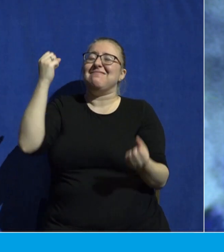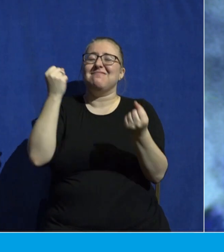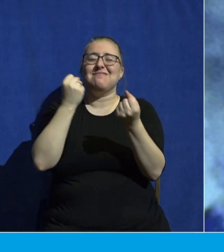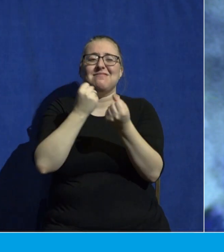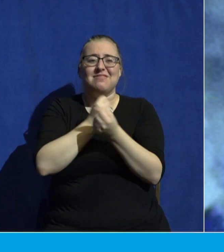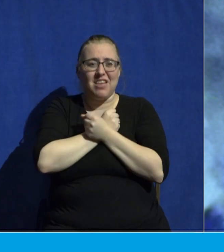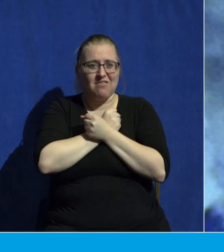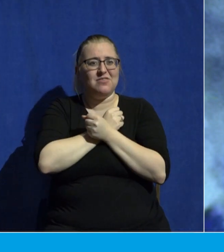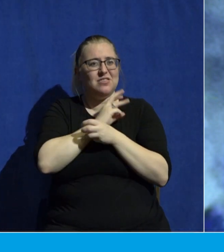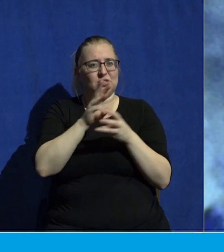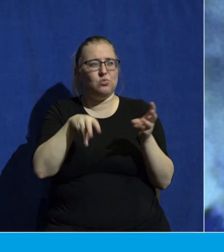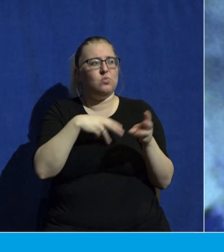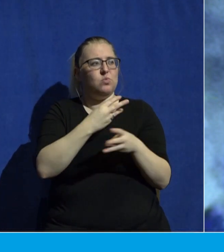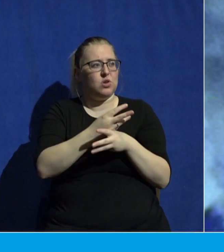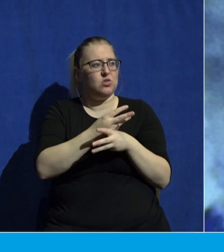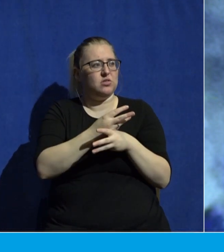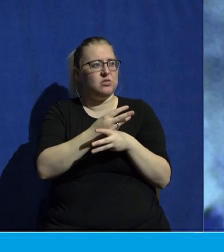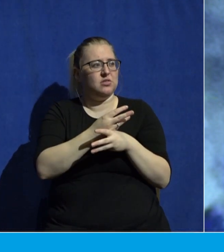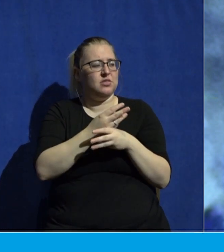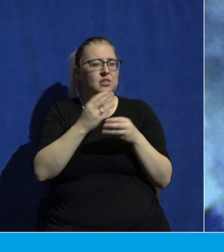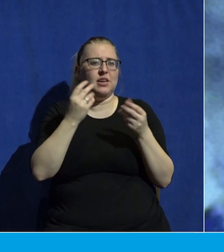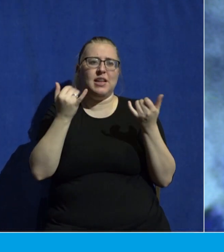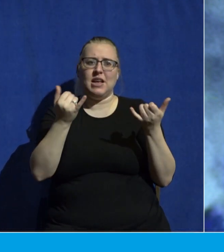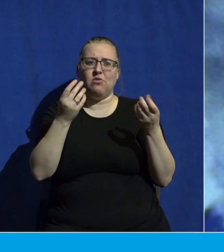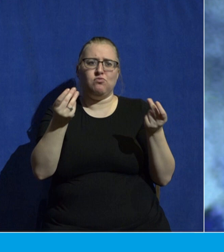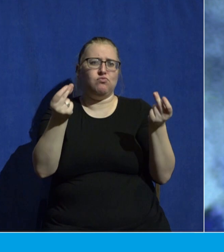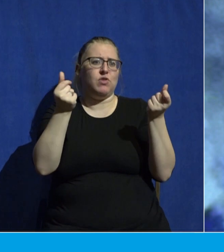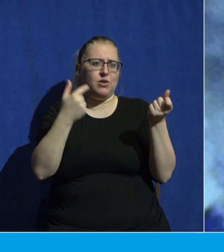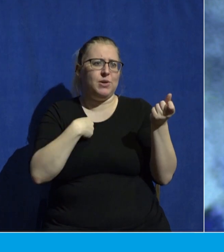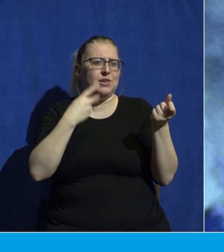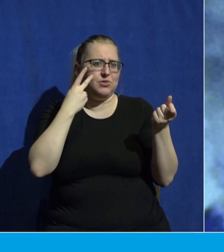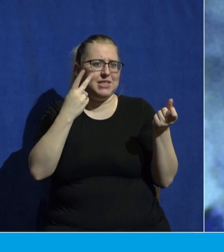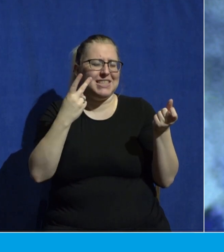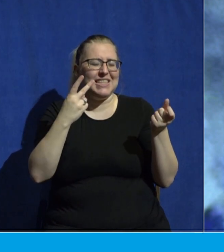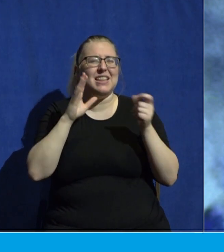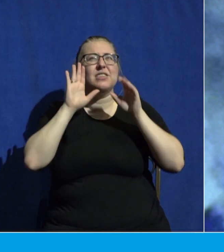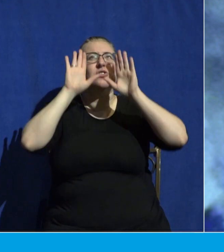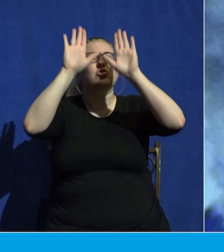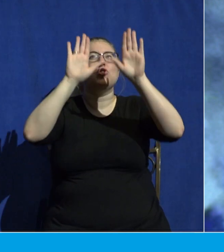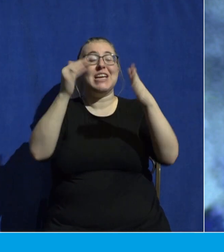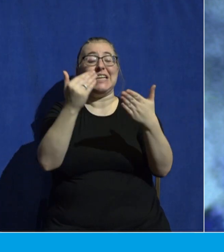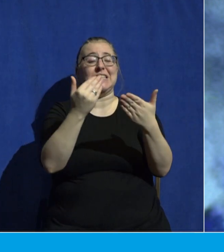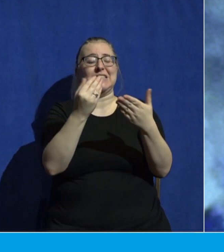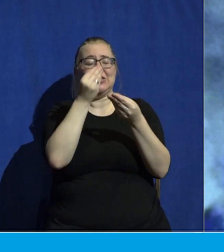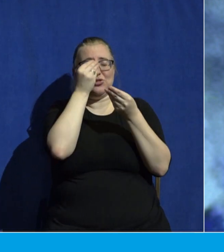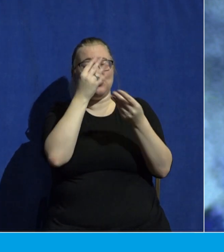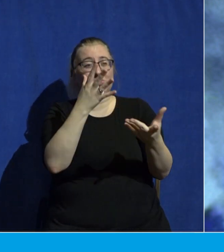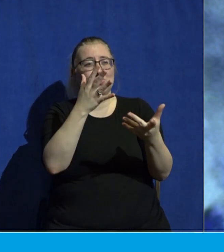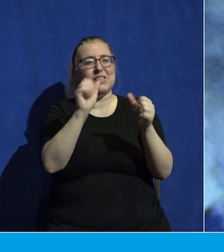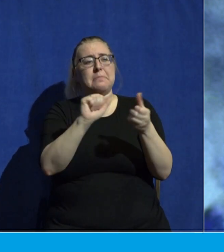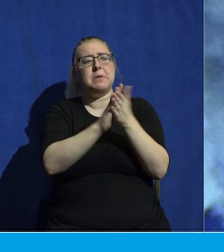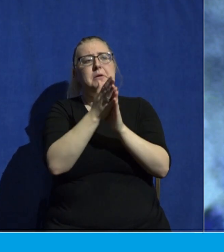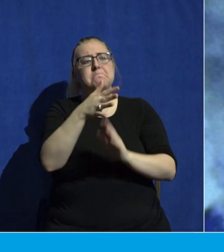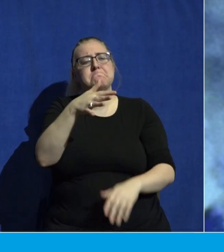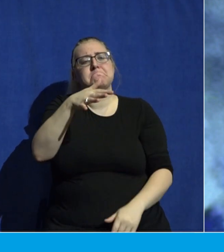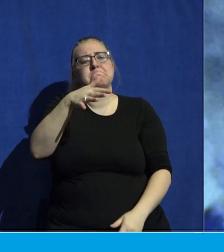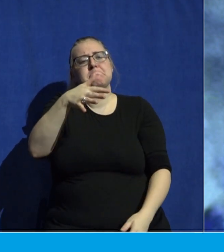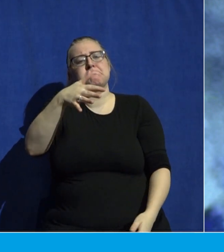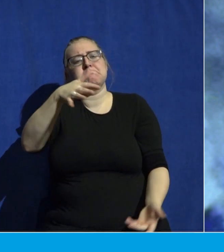Now, right out of the gate, you can see how the greatest news ever can turn into decent news or average news